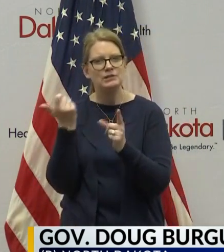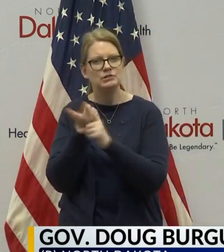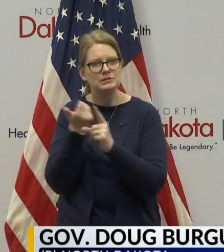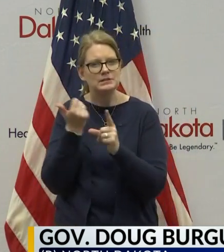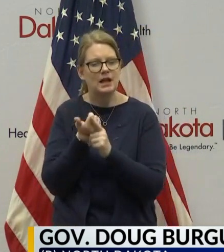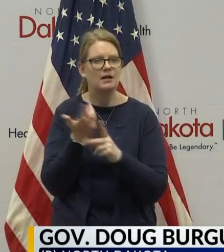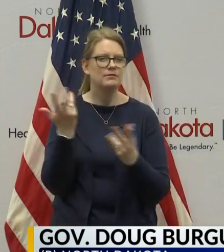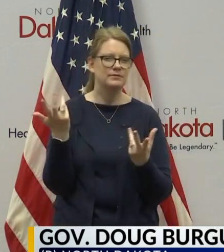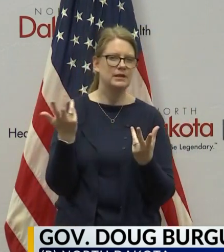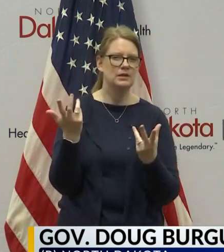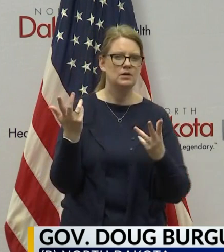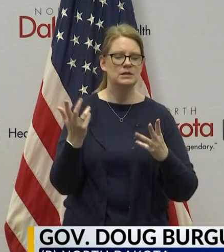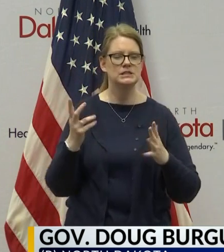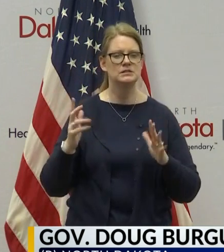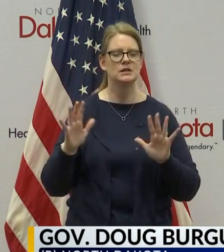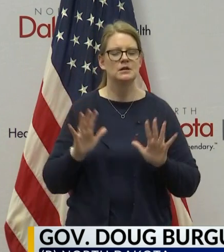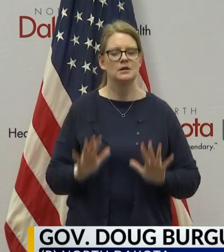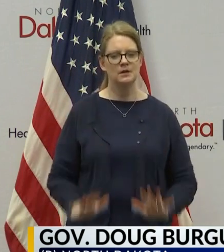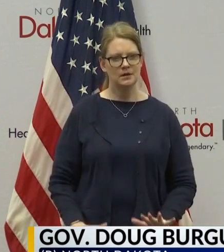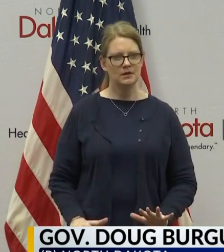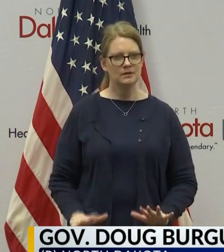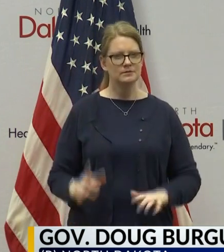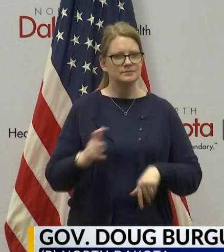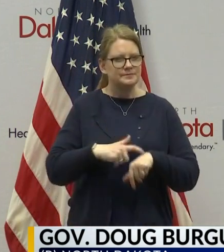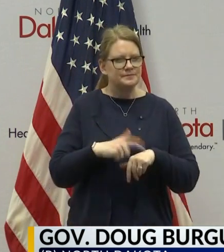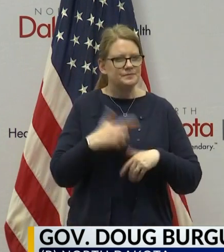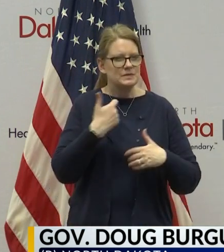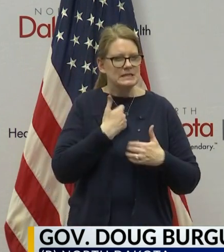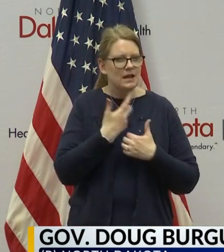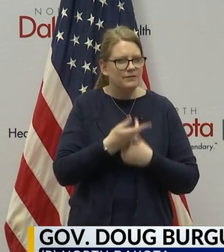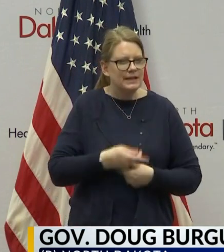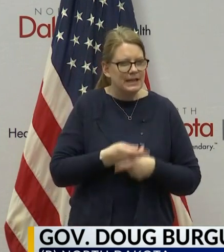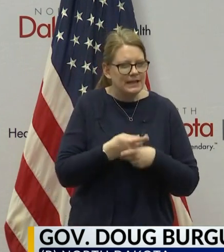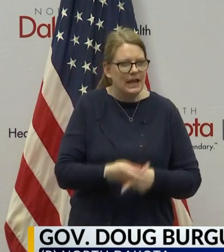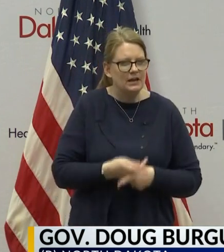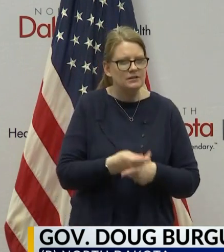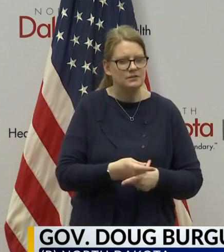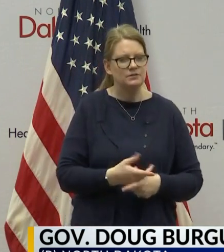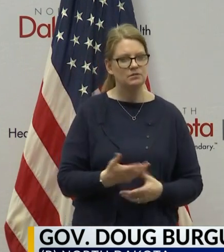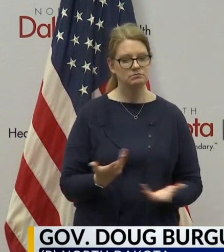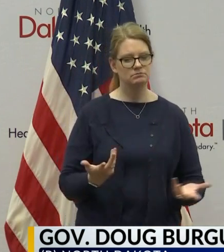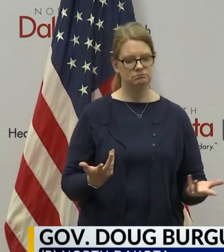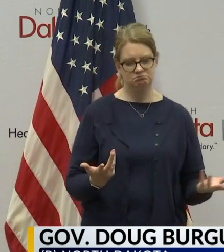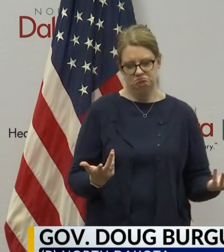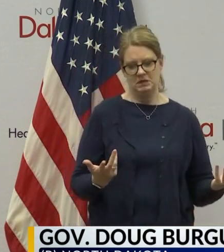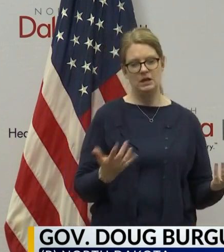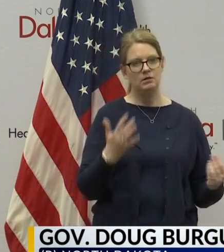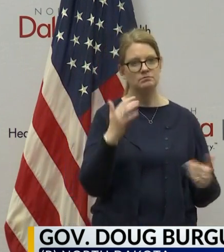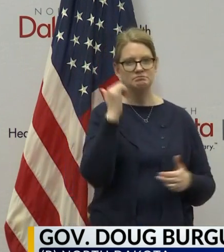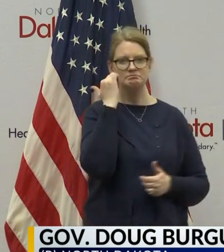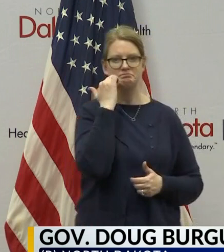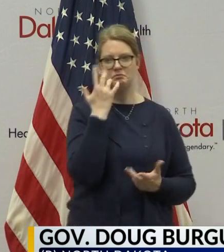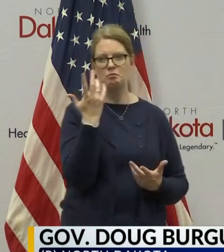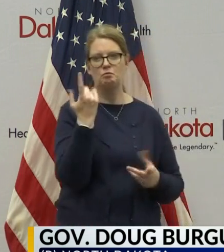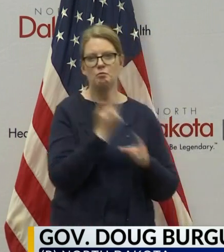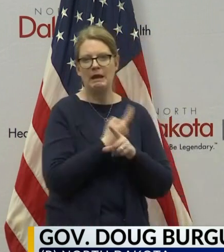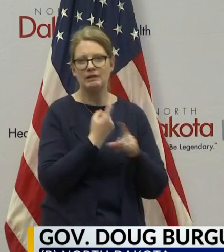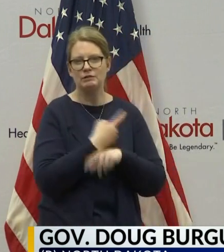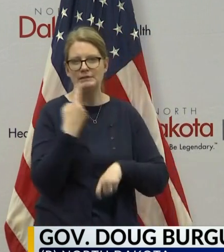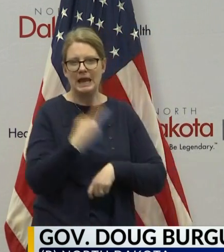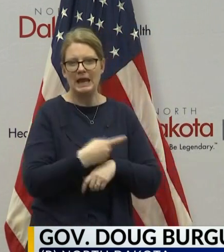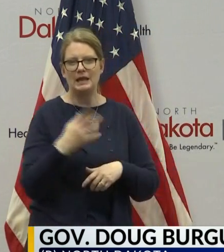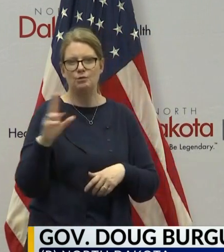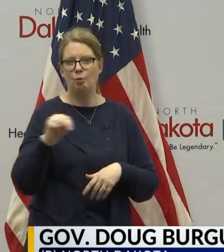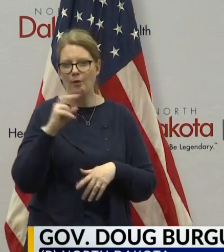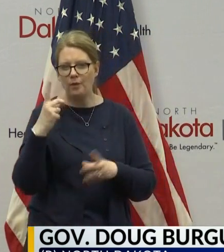creating space for some self-care. All these things that we may not be used to be doing in a world that was North Dakota tough. We've